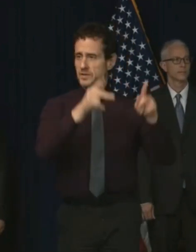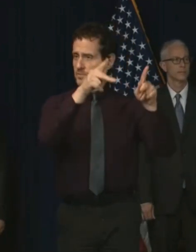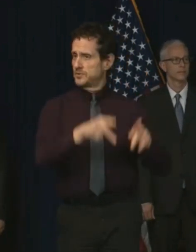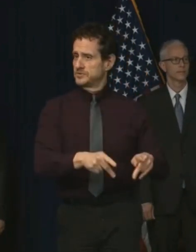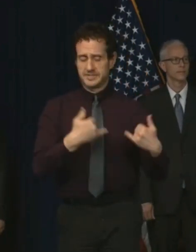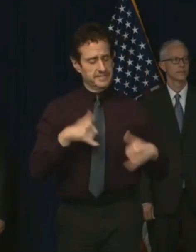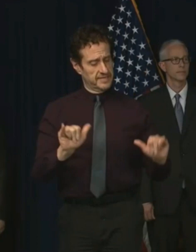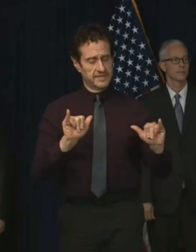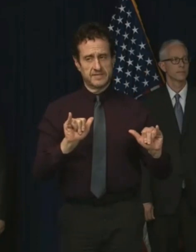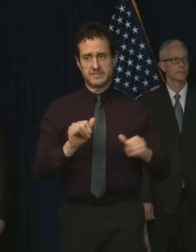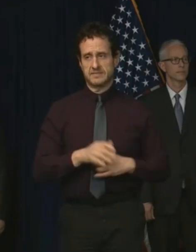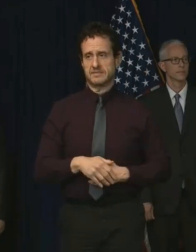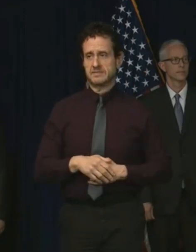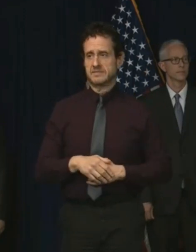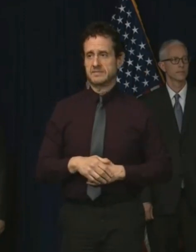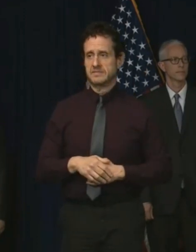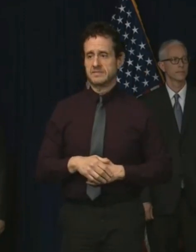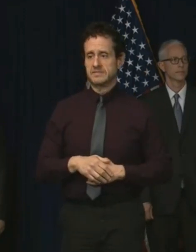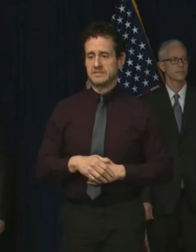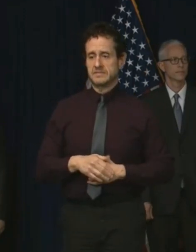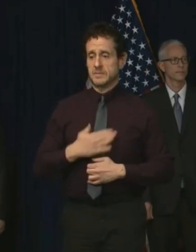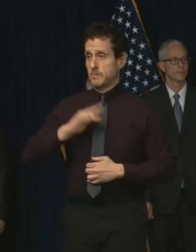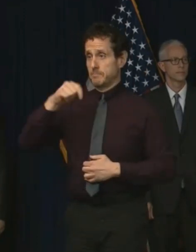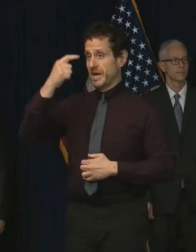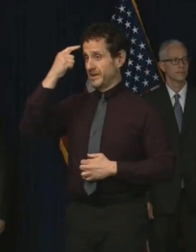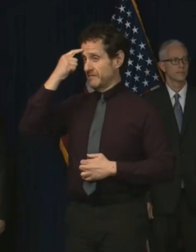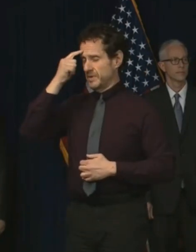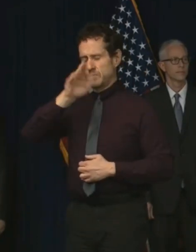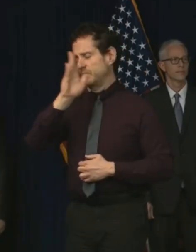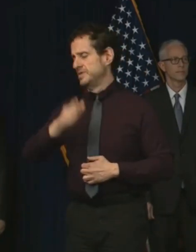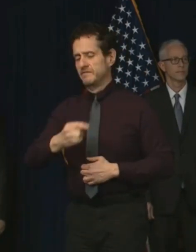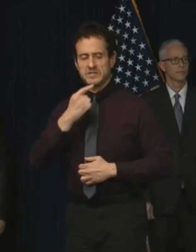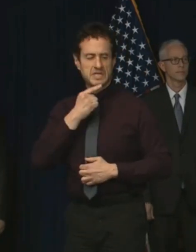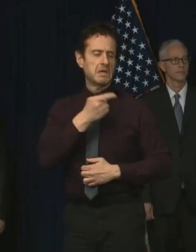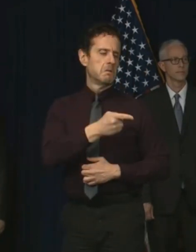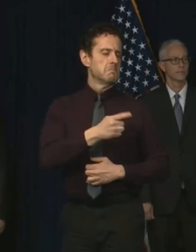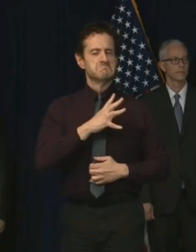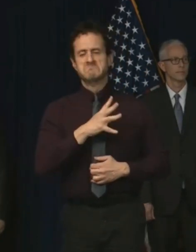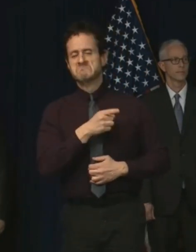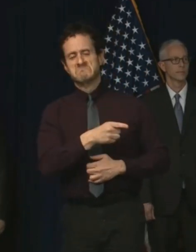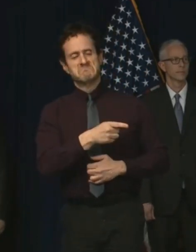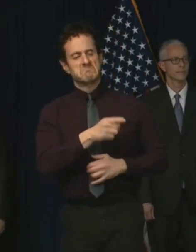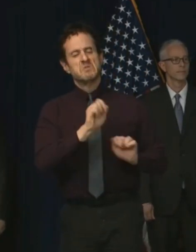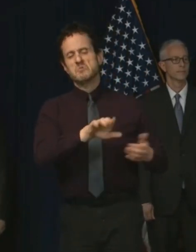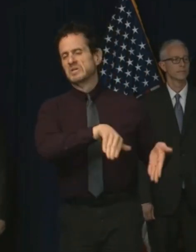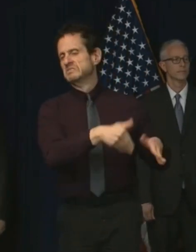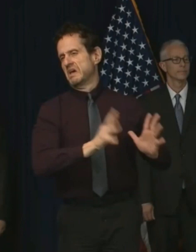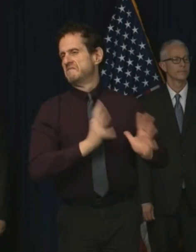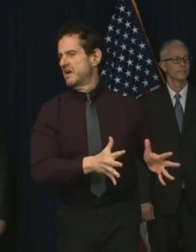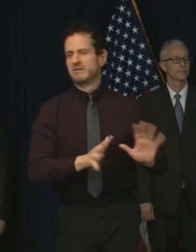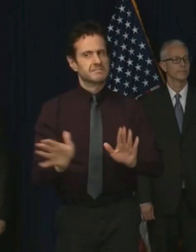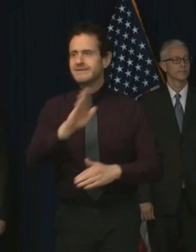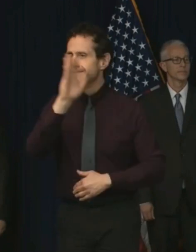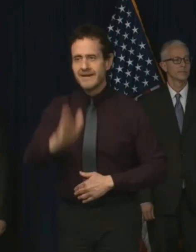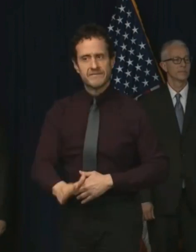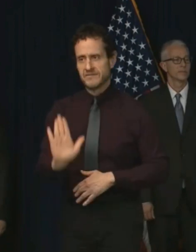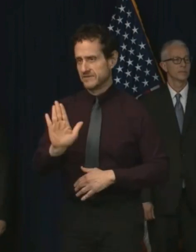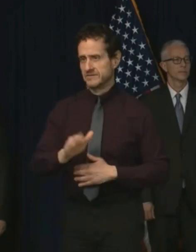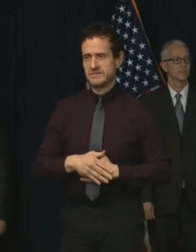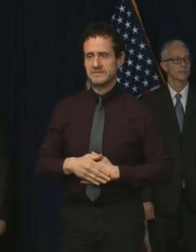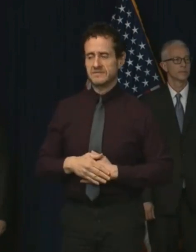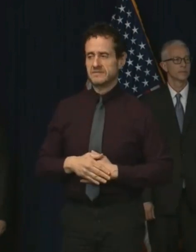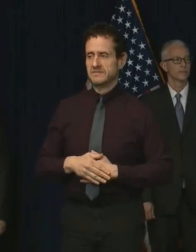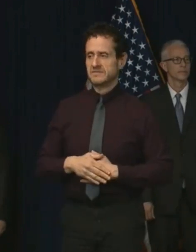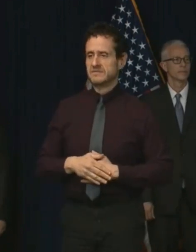and my administration will not be in the business of claiming one life is worth more than another. I want to say